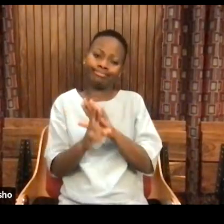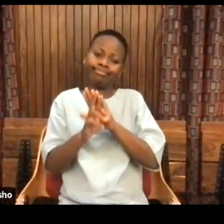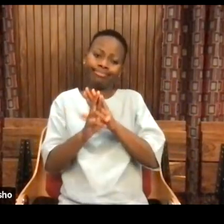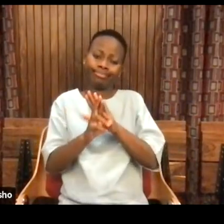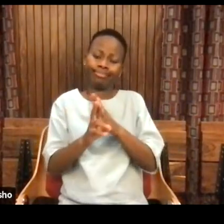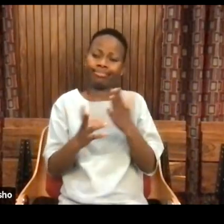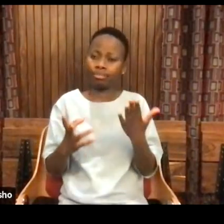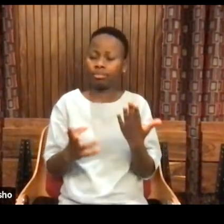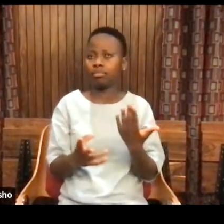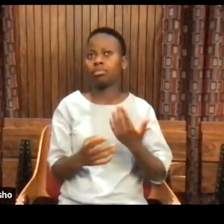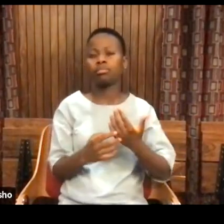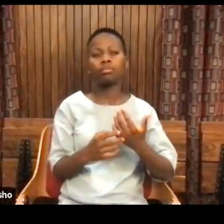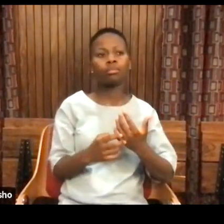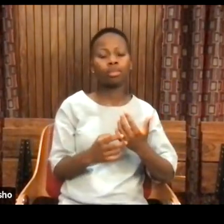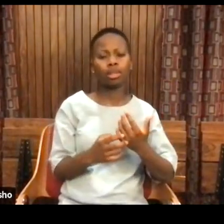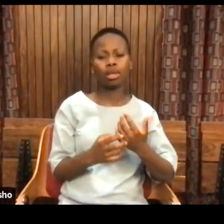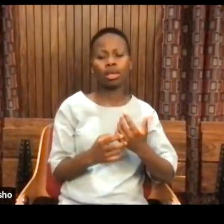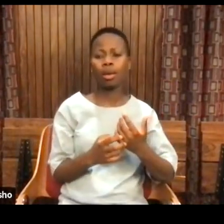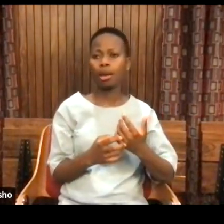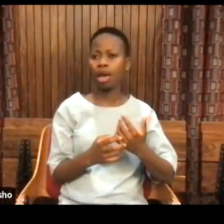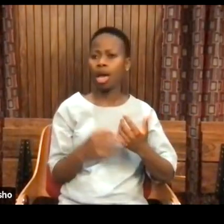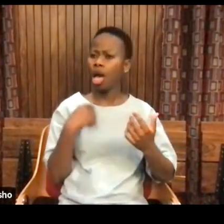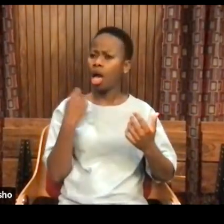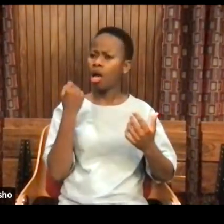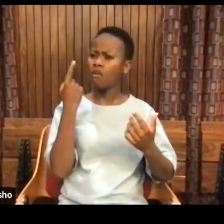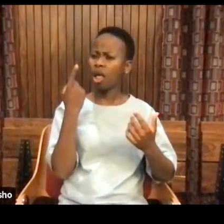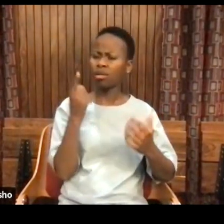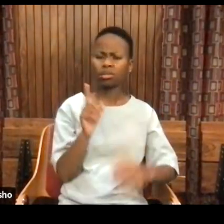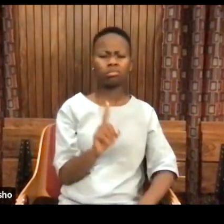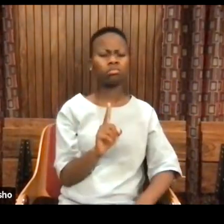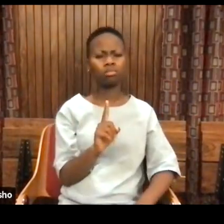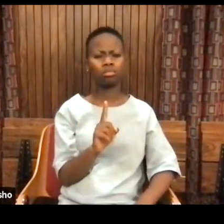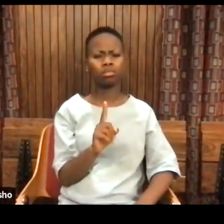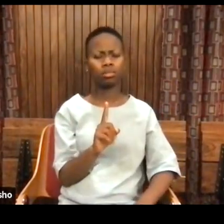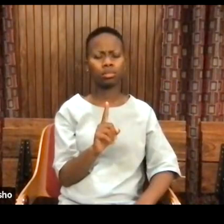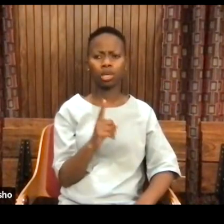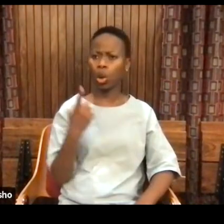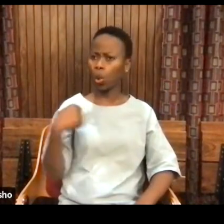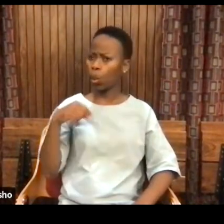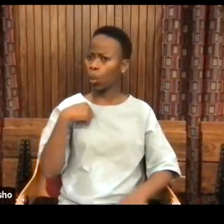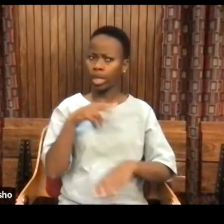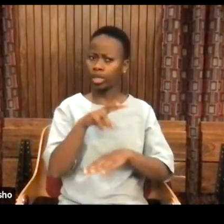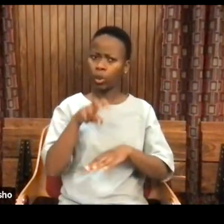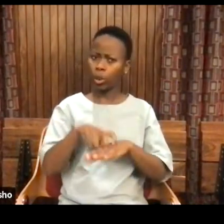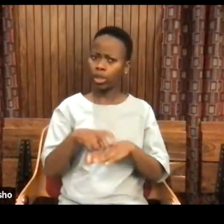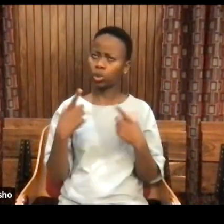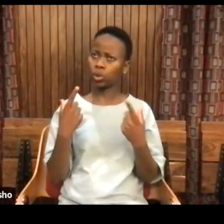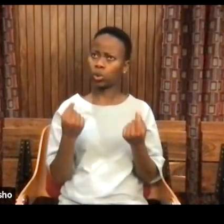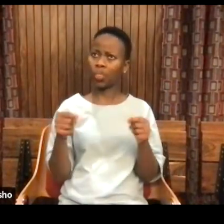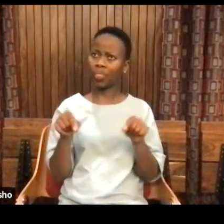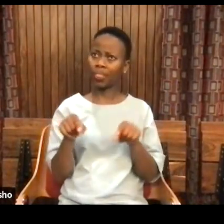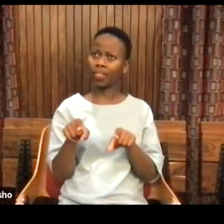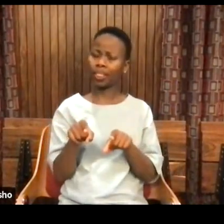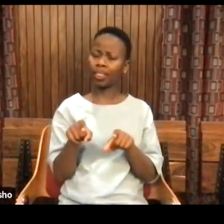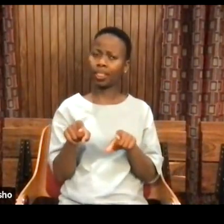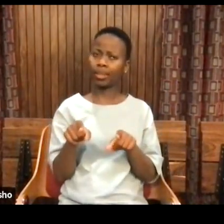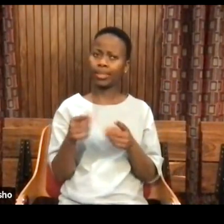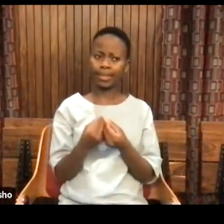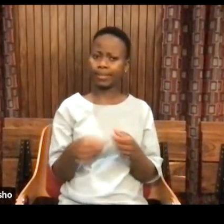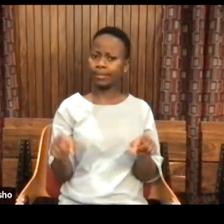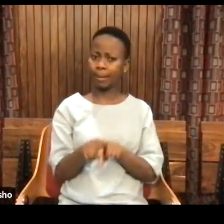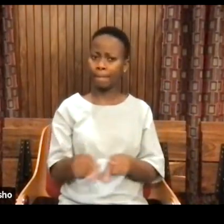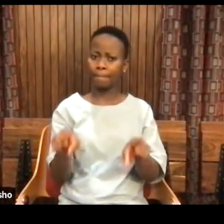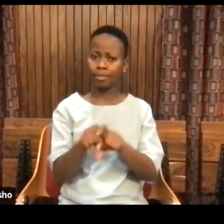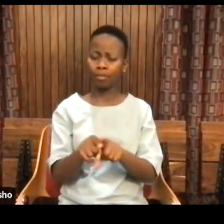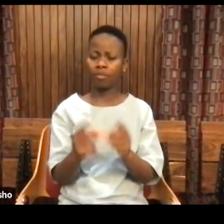And at one point, somehow, we just realized that, hang on, we don't have to do things the way that we do, right? In terms of, if you